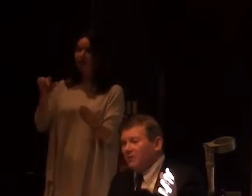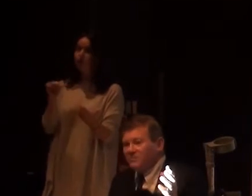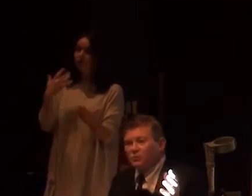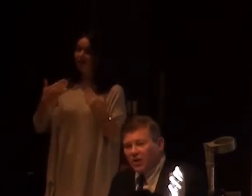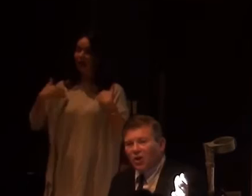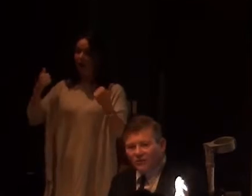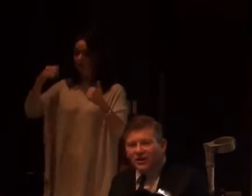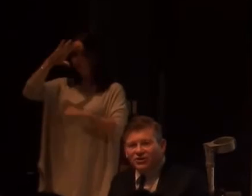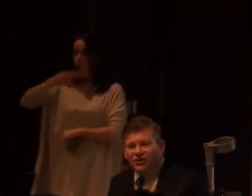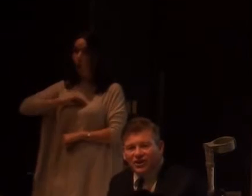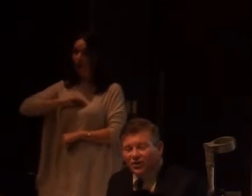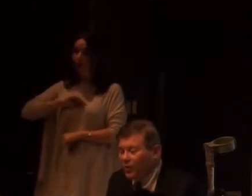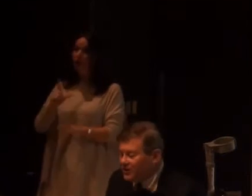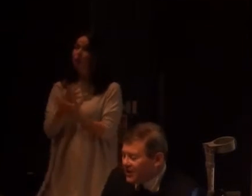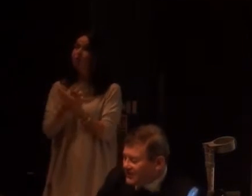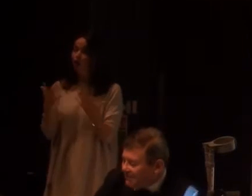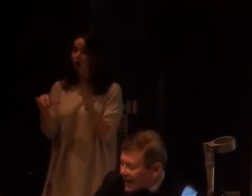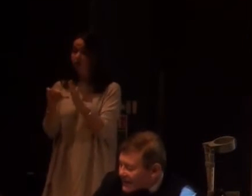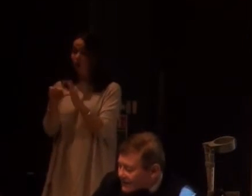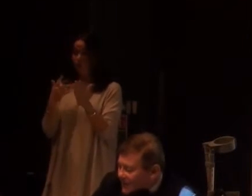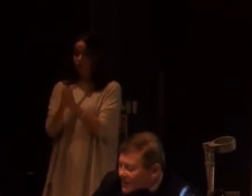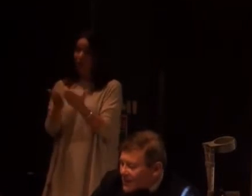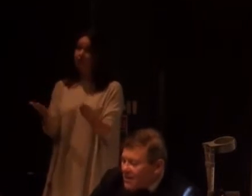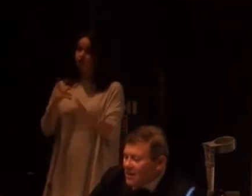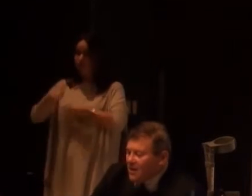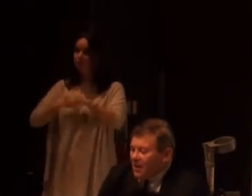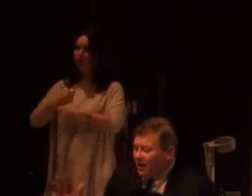are problems with a lot of the literature that we turn into plays.